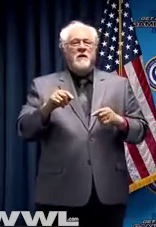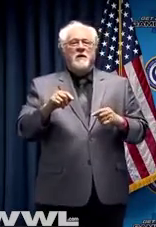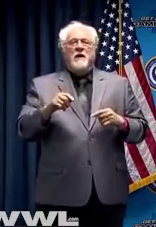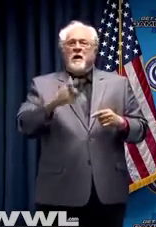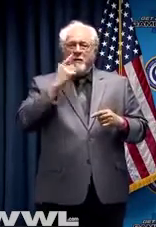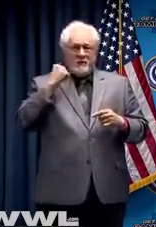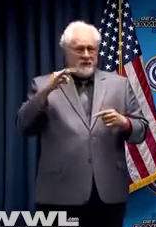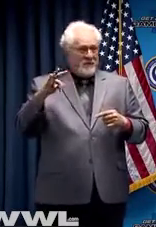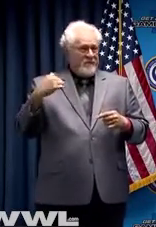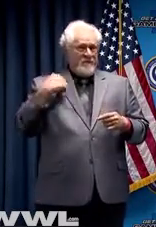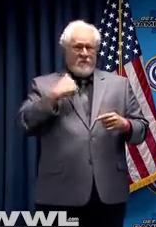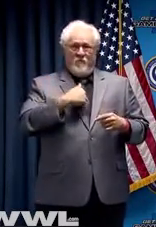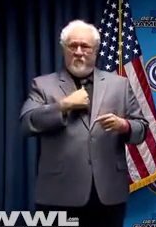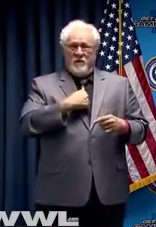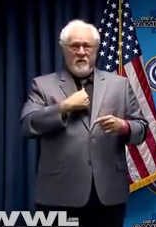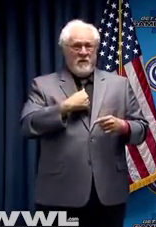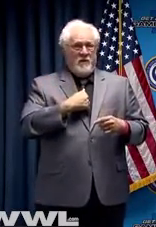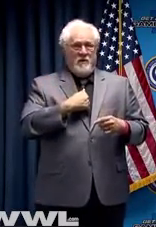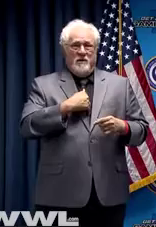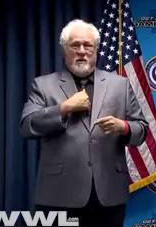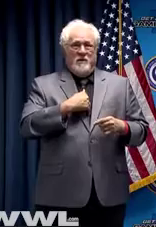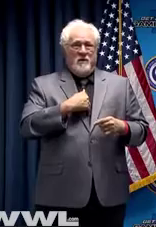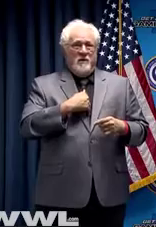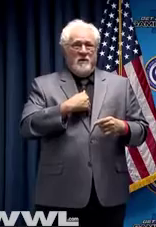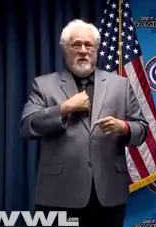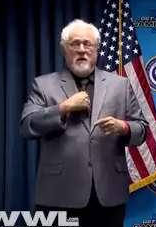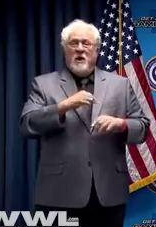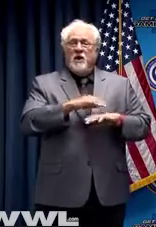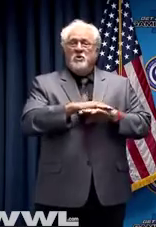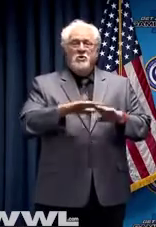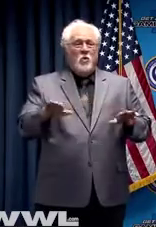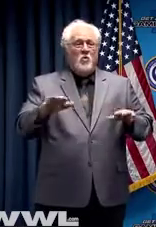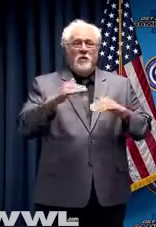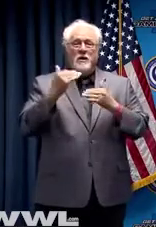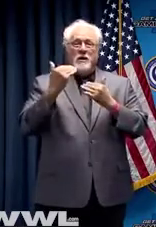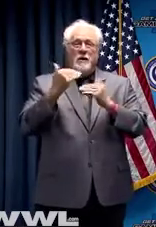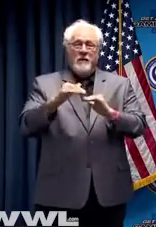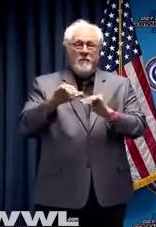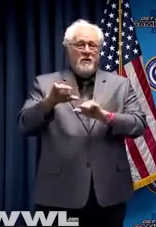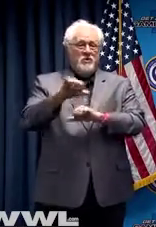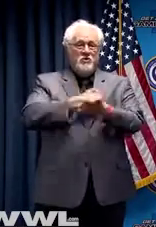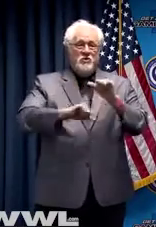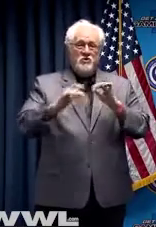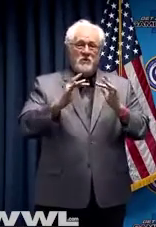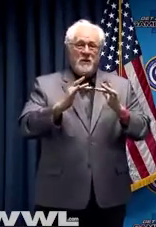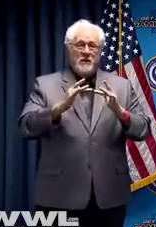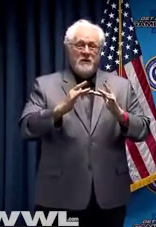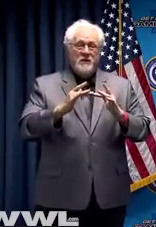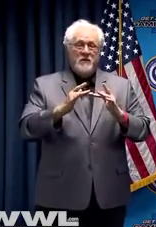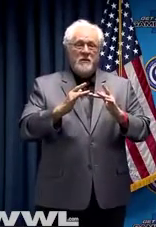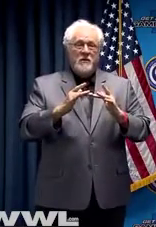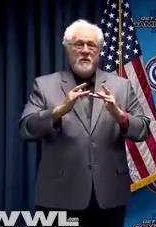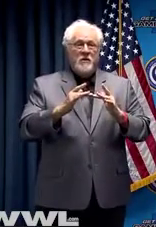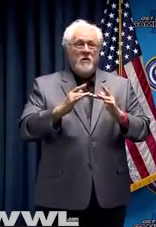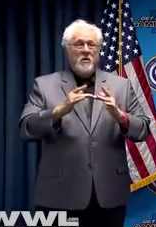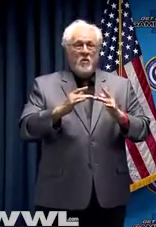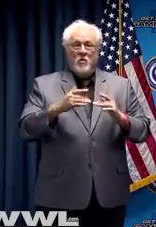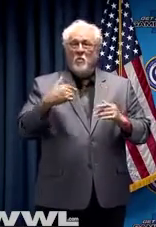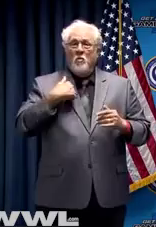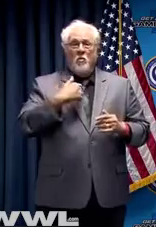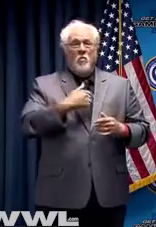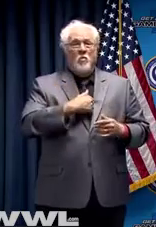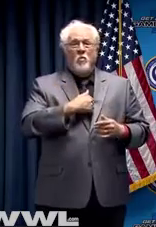Because if we don't greatly limit social contact, we are